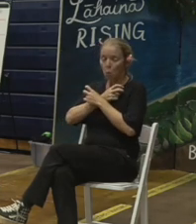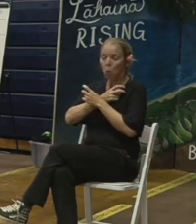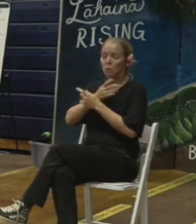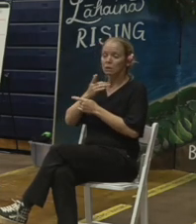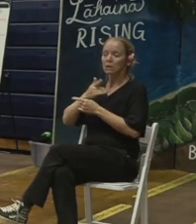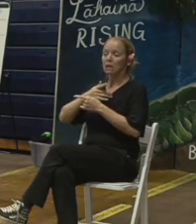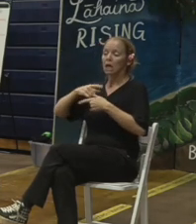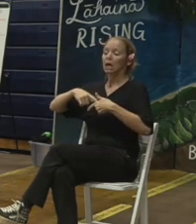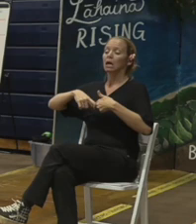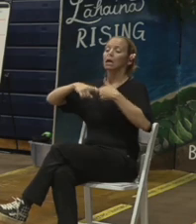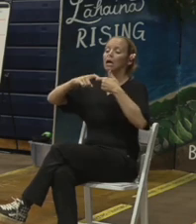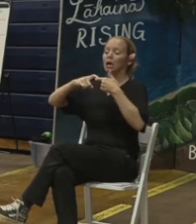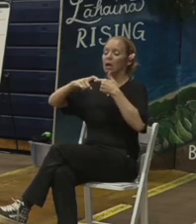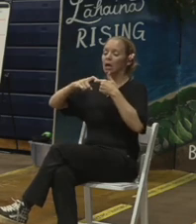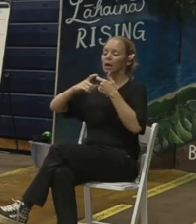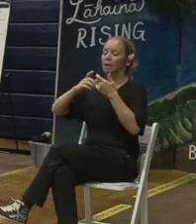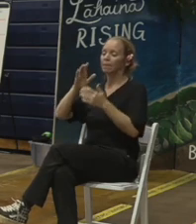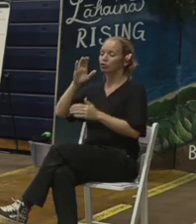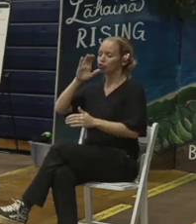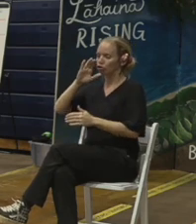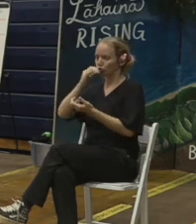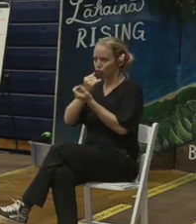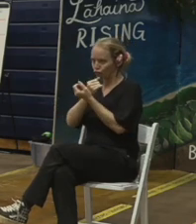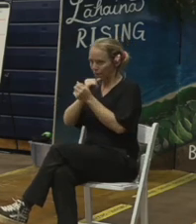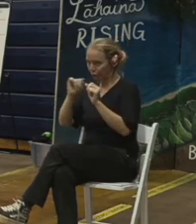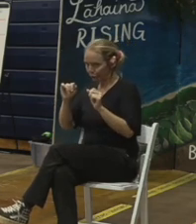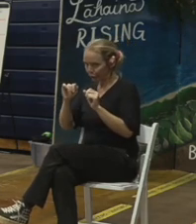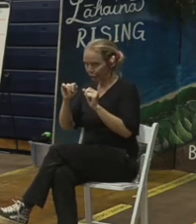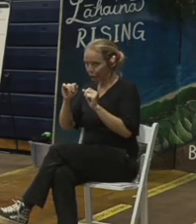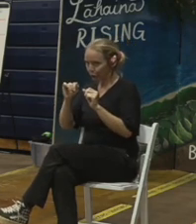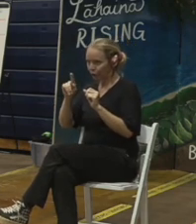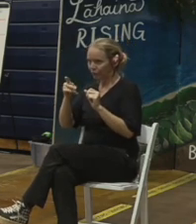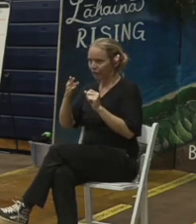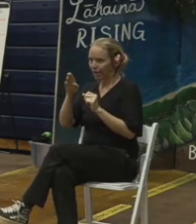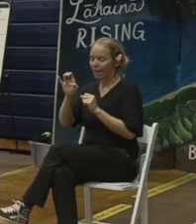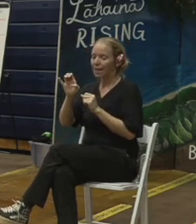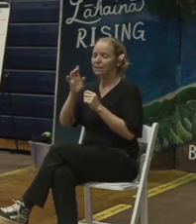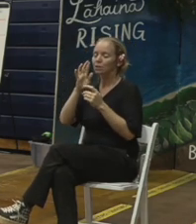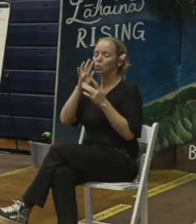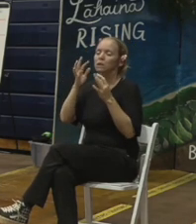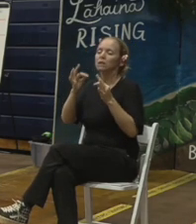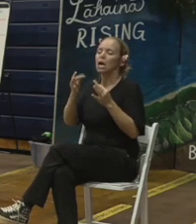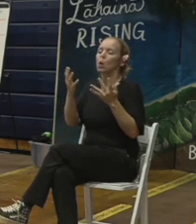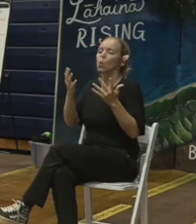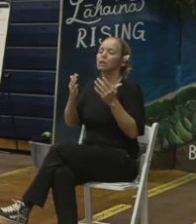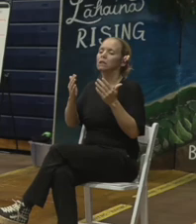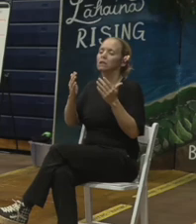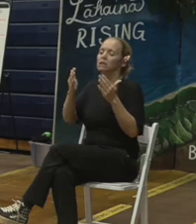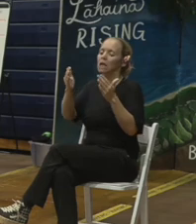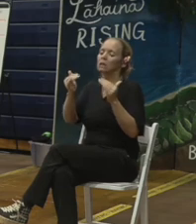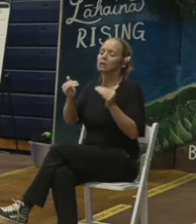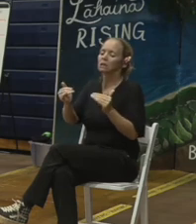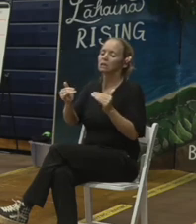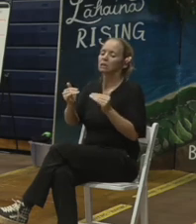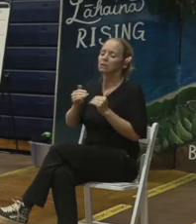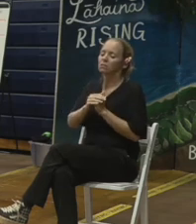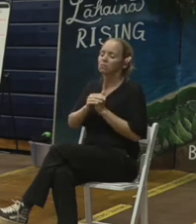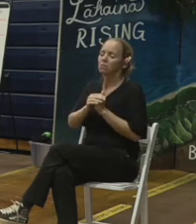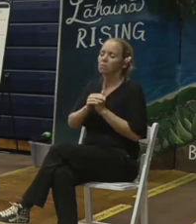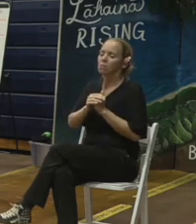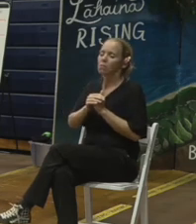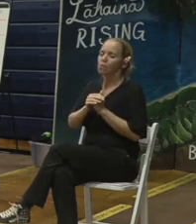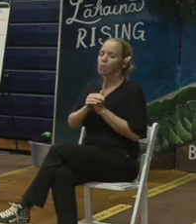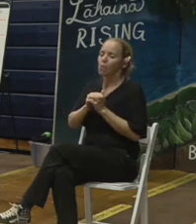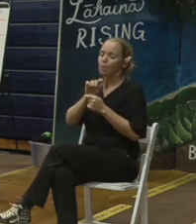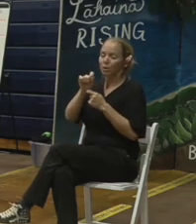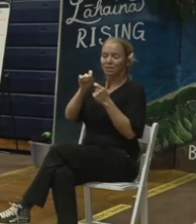phase a determination will be made as to really what the next steps need to be if for particular on